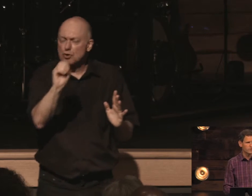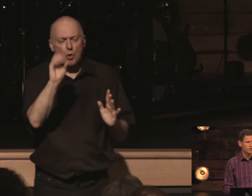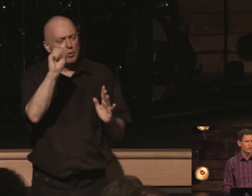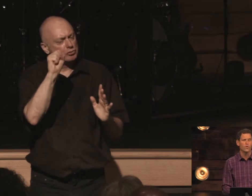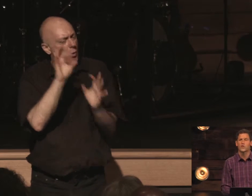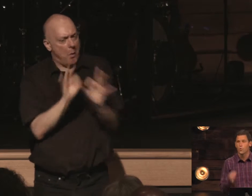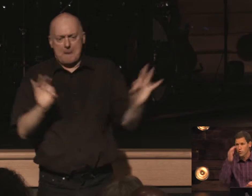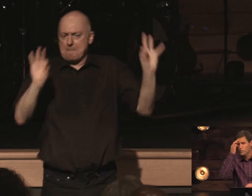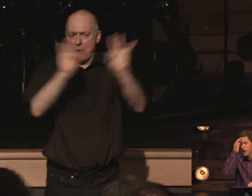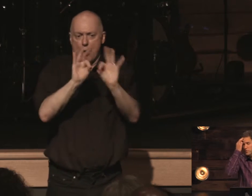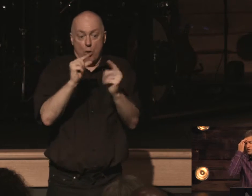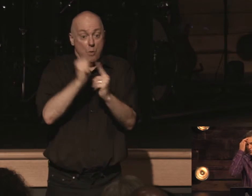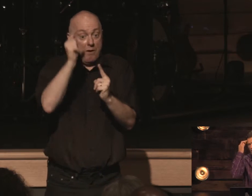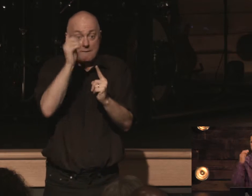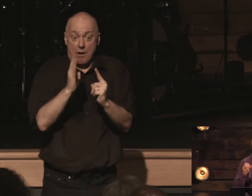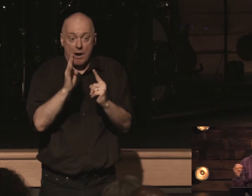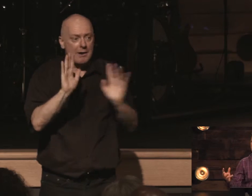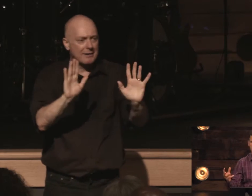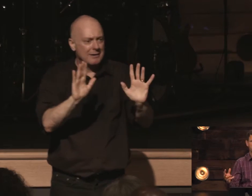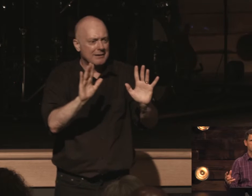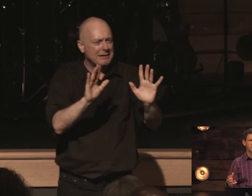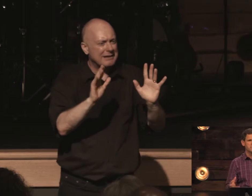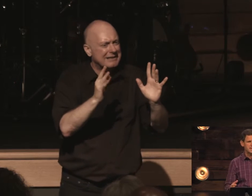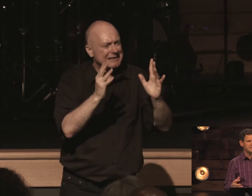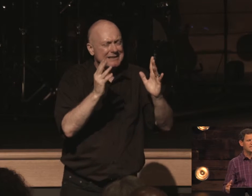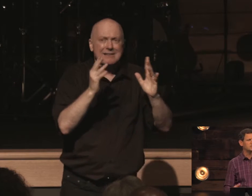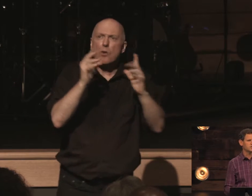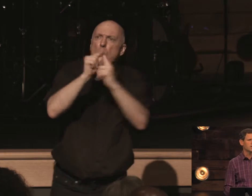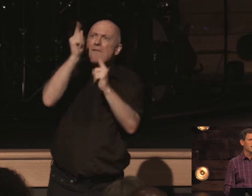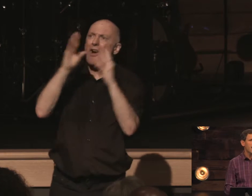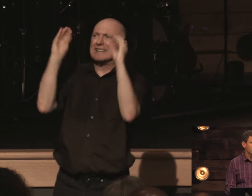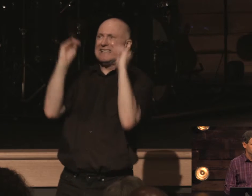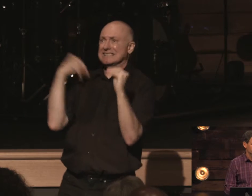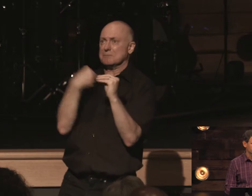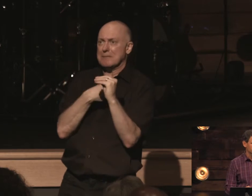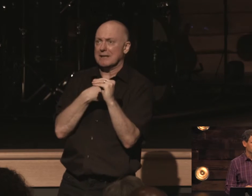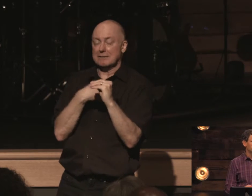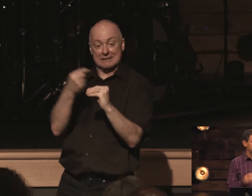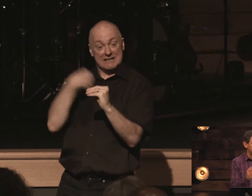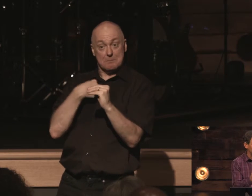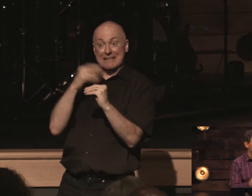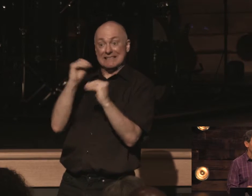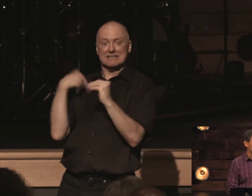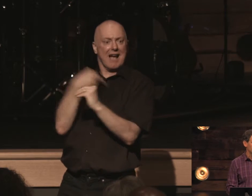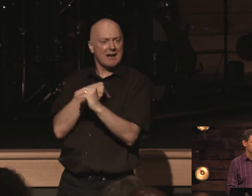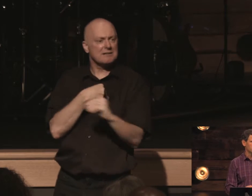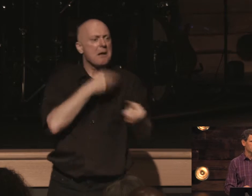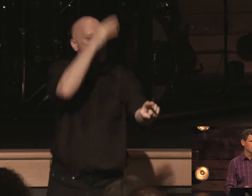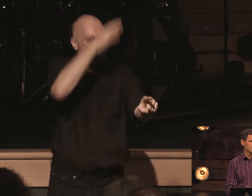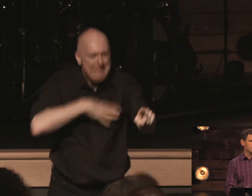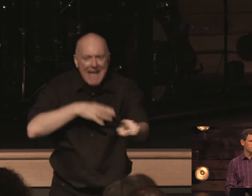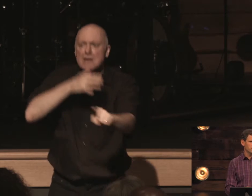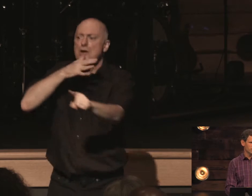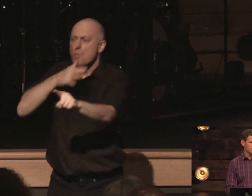critical that the word of god was a do love once it teaches me it teaches us we need to be men and women of this book